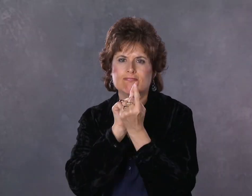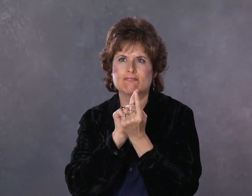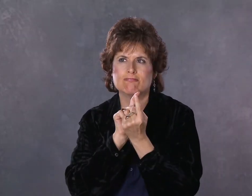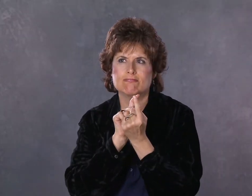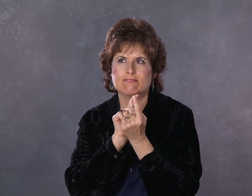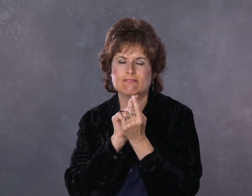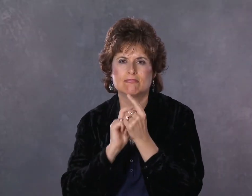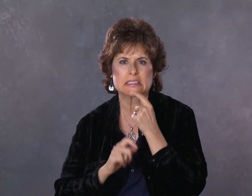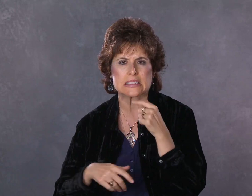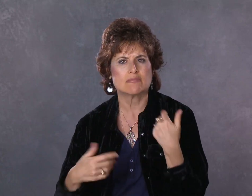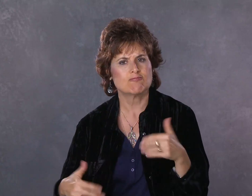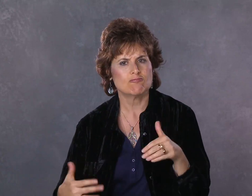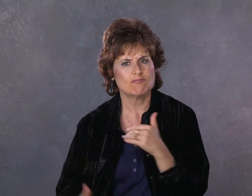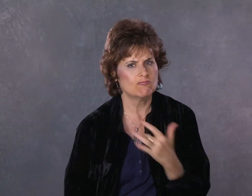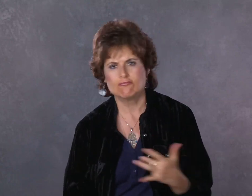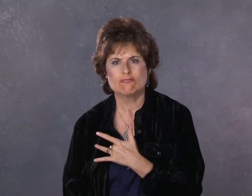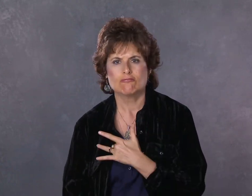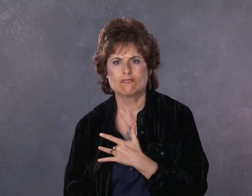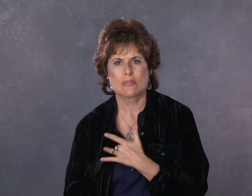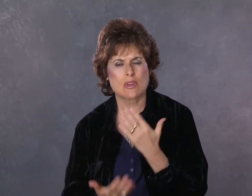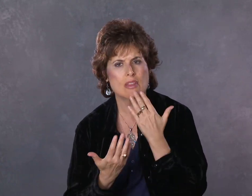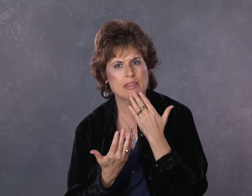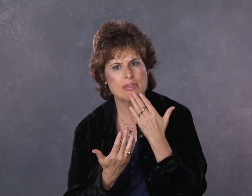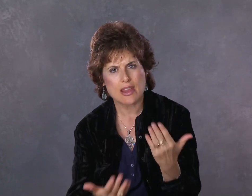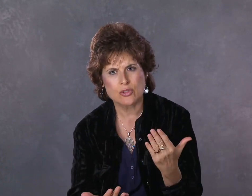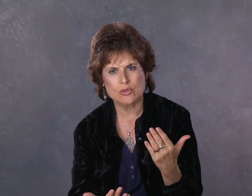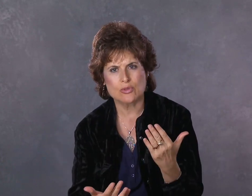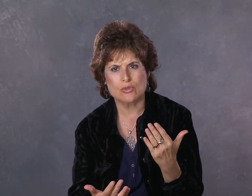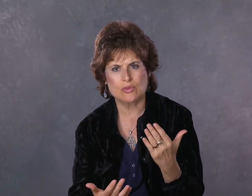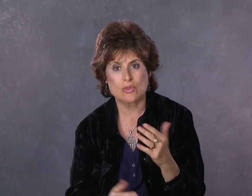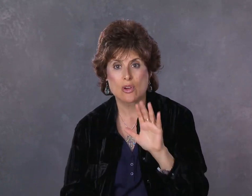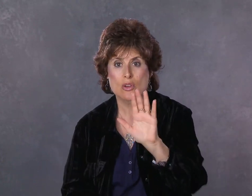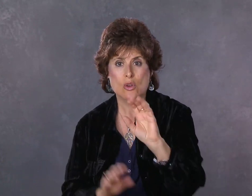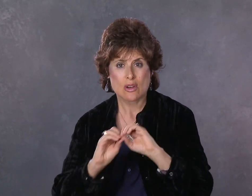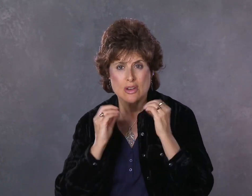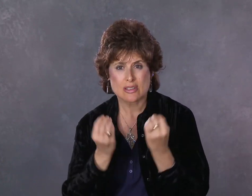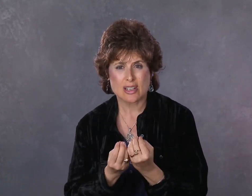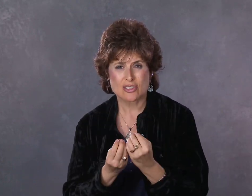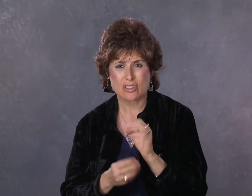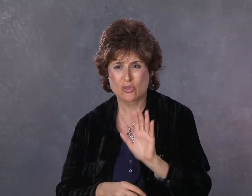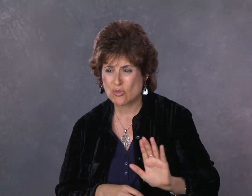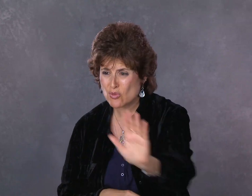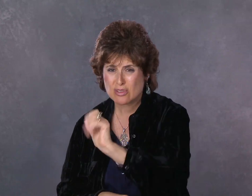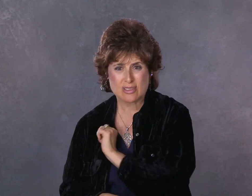A gentleman approached me and he was quite moved. He said Leslie thanks to your